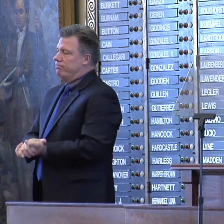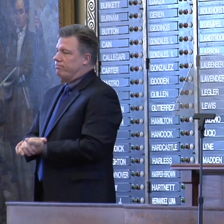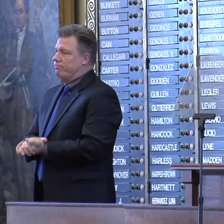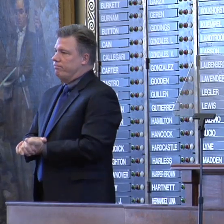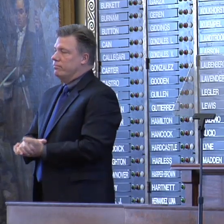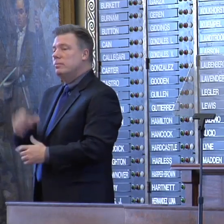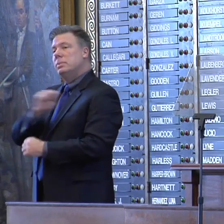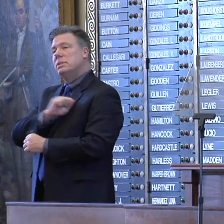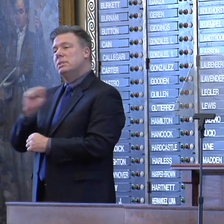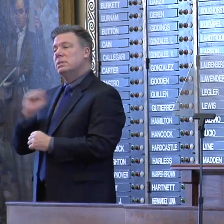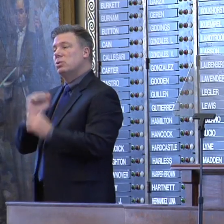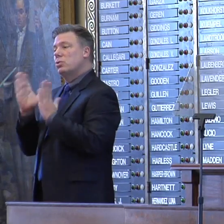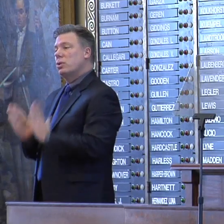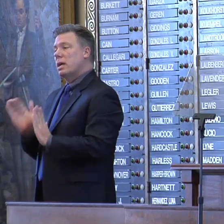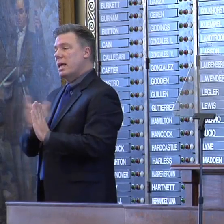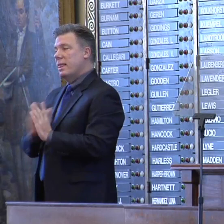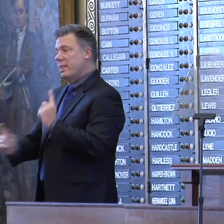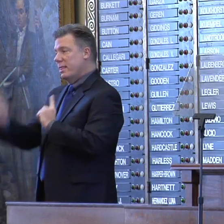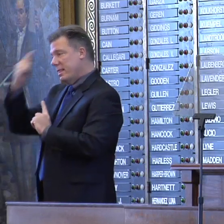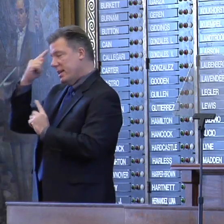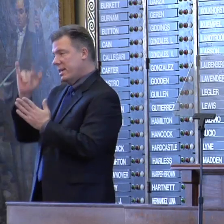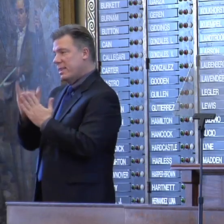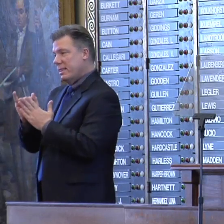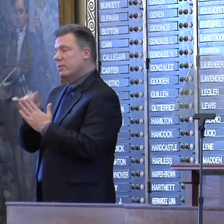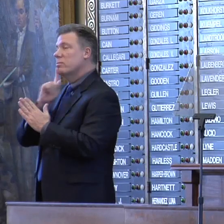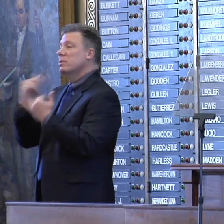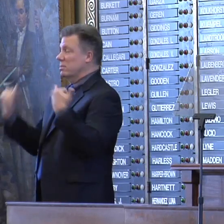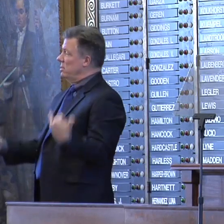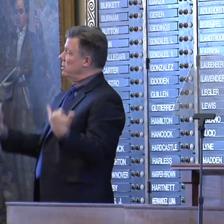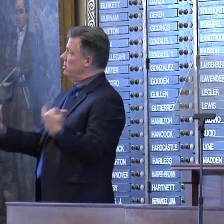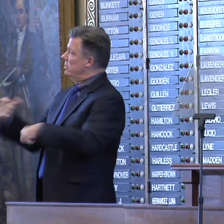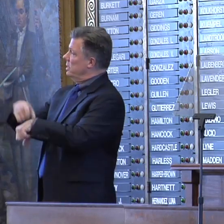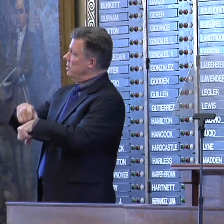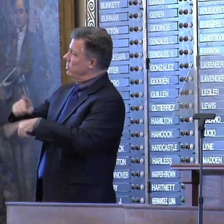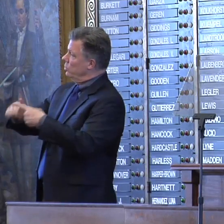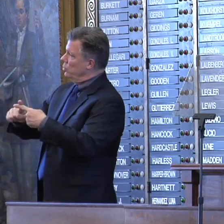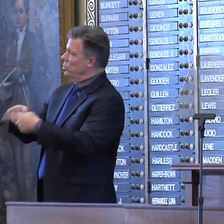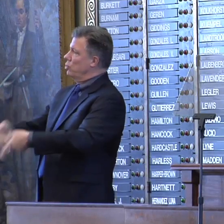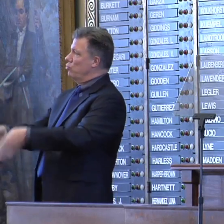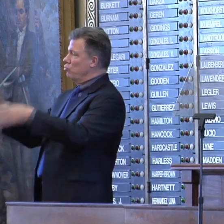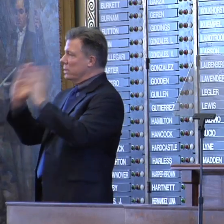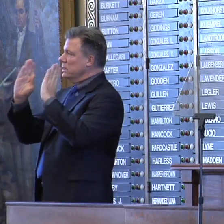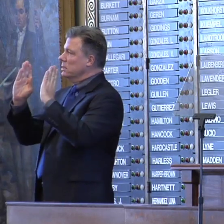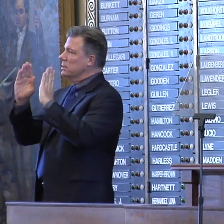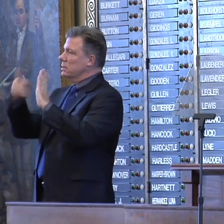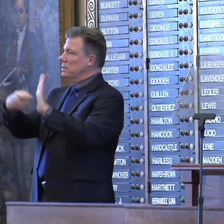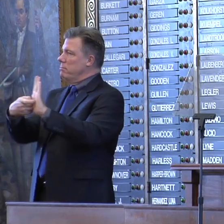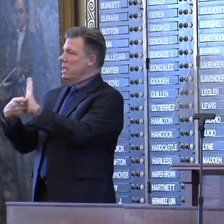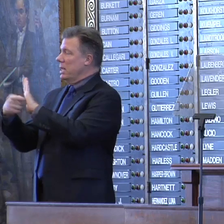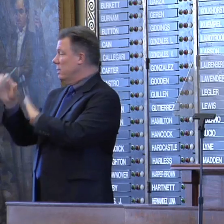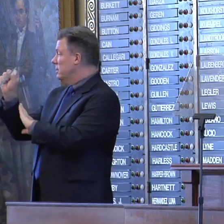And Senator, I think it's high time to seriously address the demand side of illegal immigration as well.